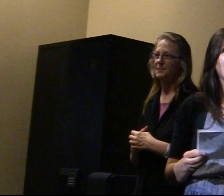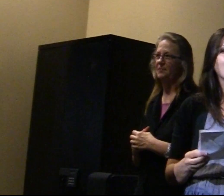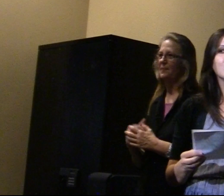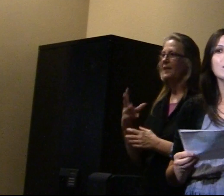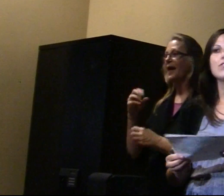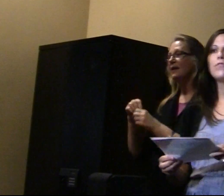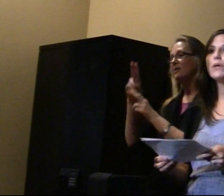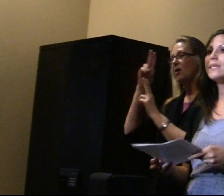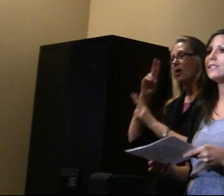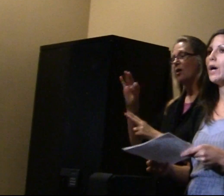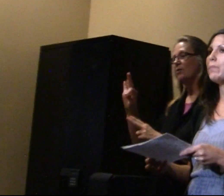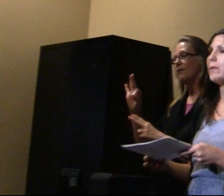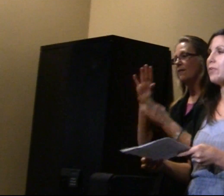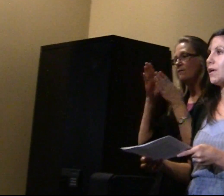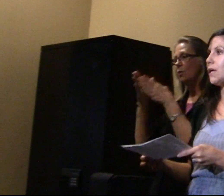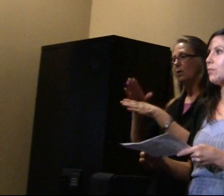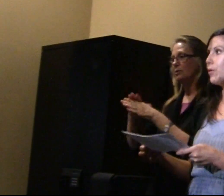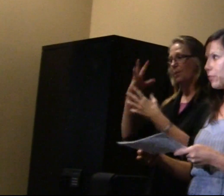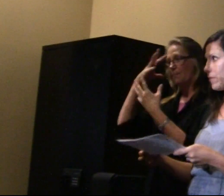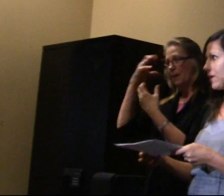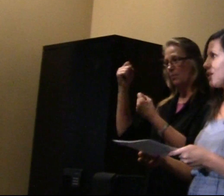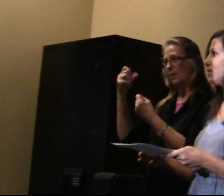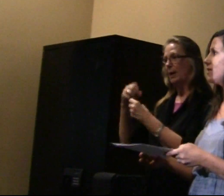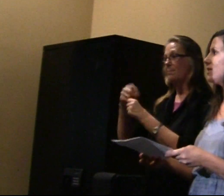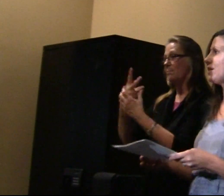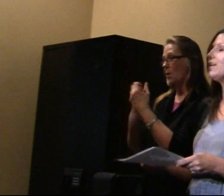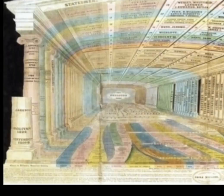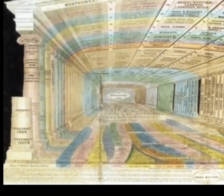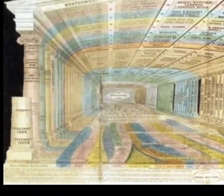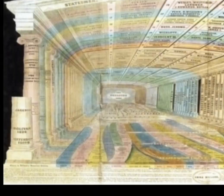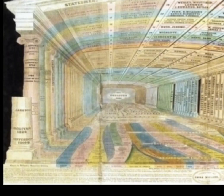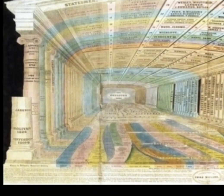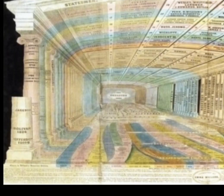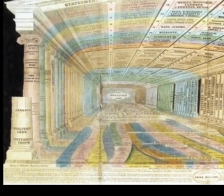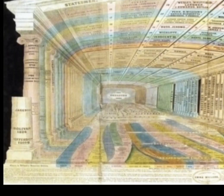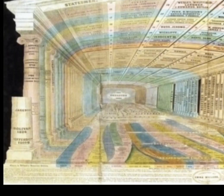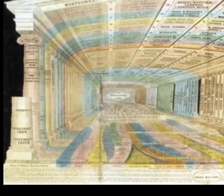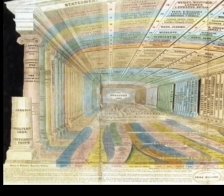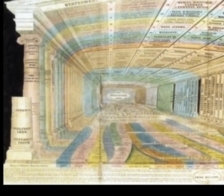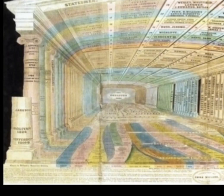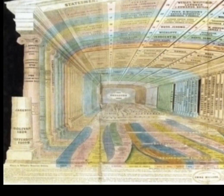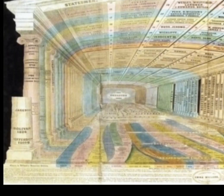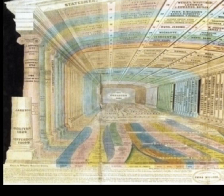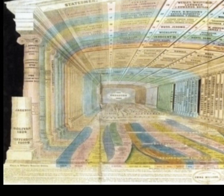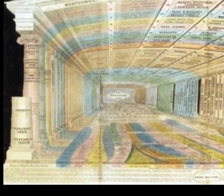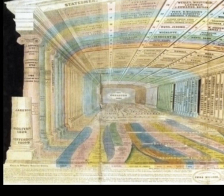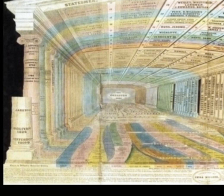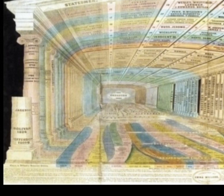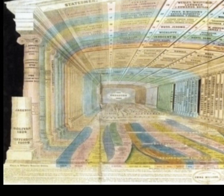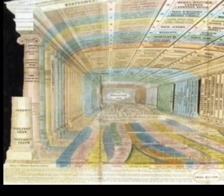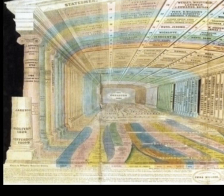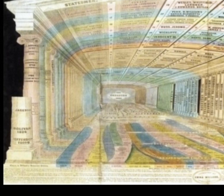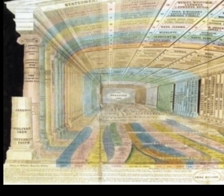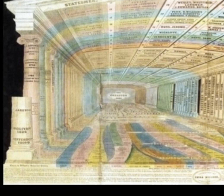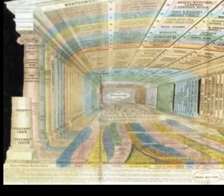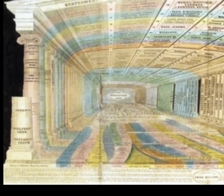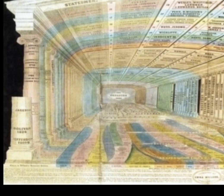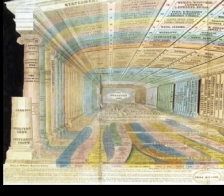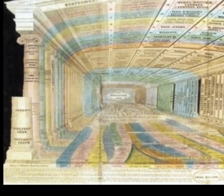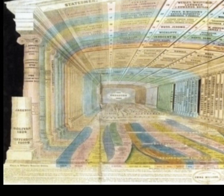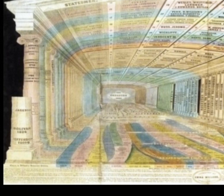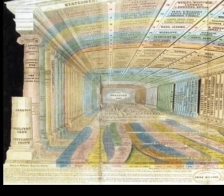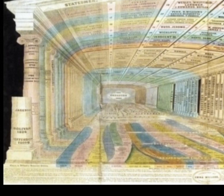In honor of the focus on memory in both publications this year, we'd like to ground our presentation today in the Ars Memorativa,